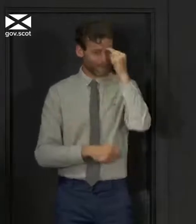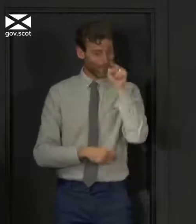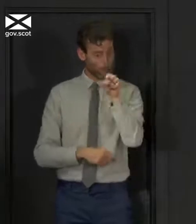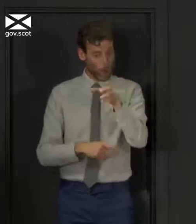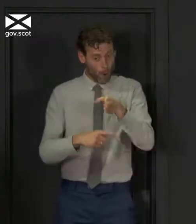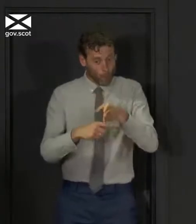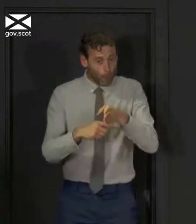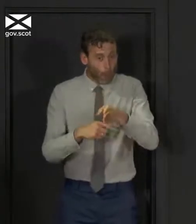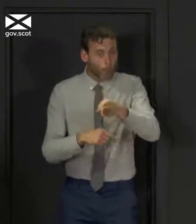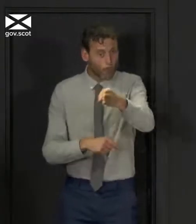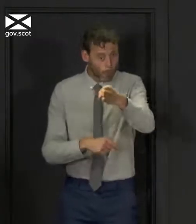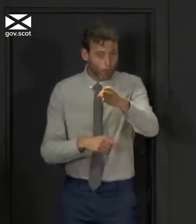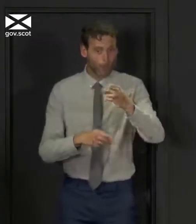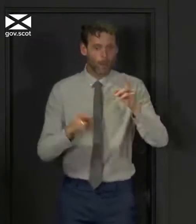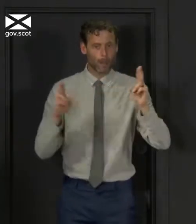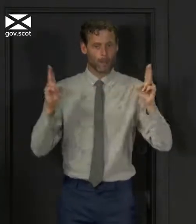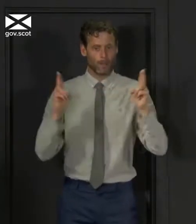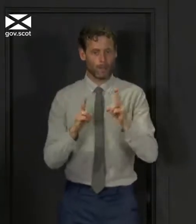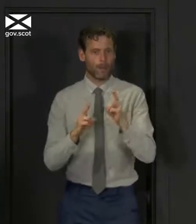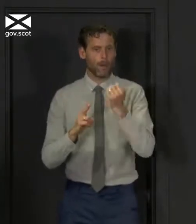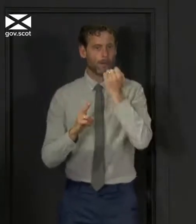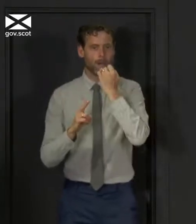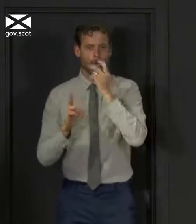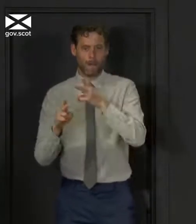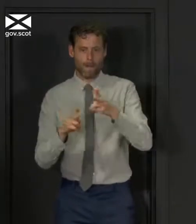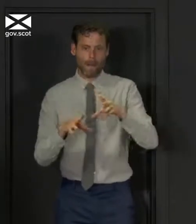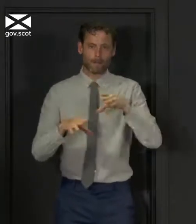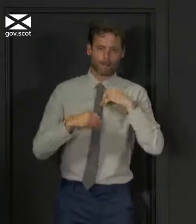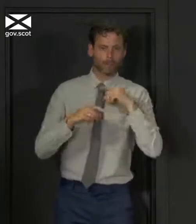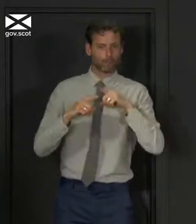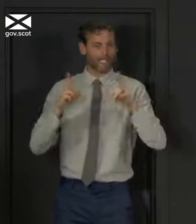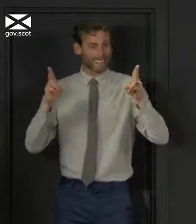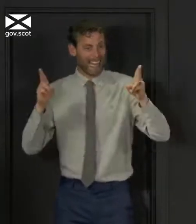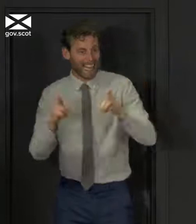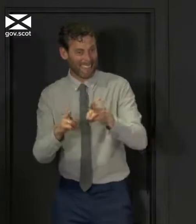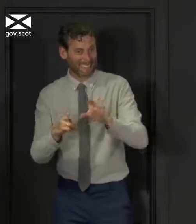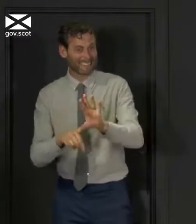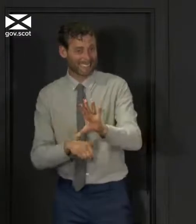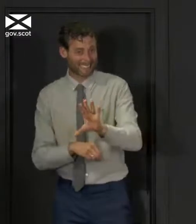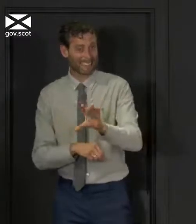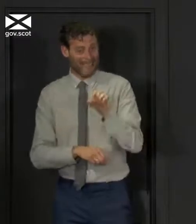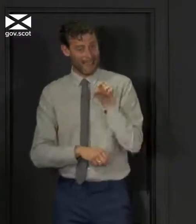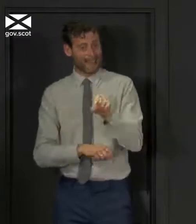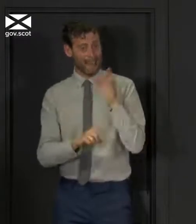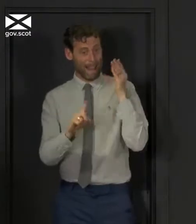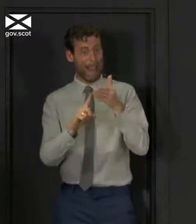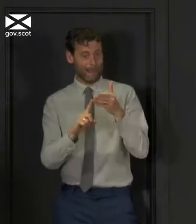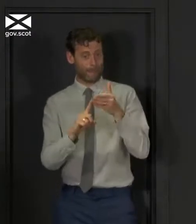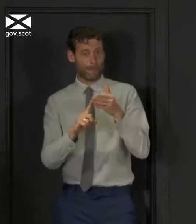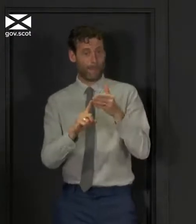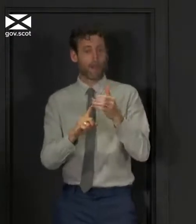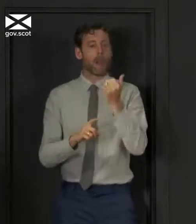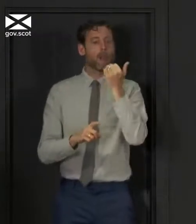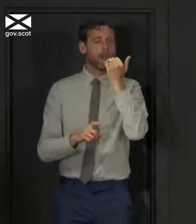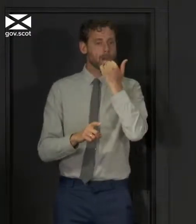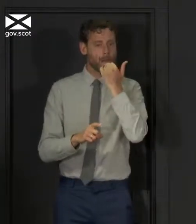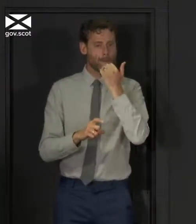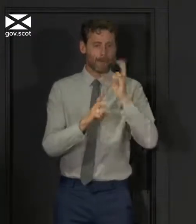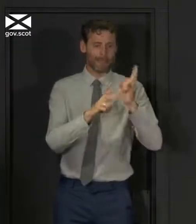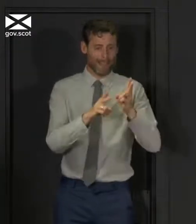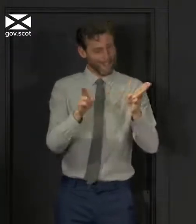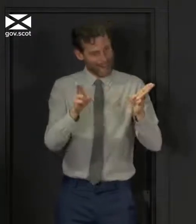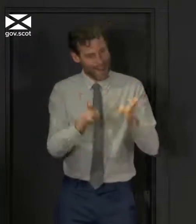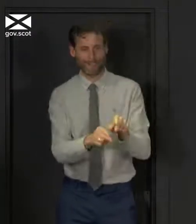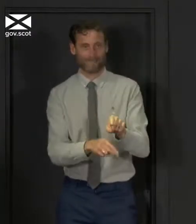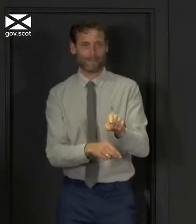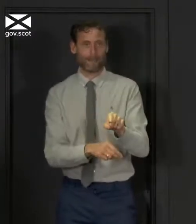trying to make sure that we minimise its impact as much as possible and minimise the number of people who are losing their lives but excess